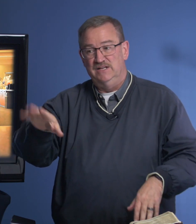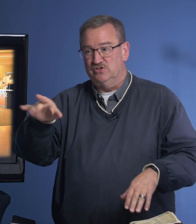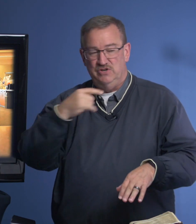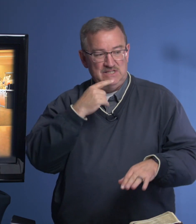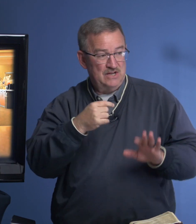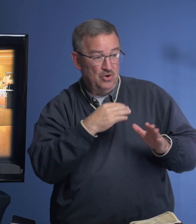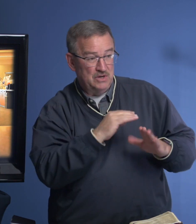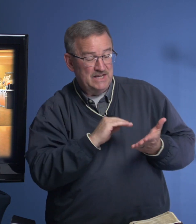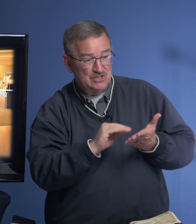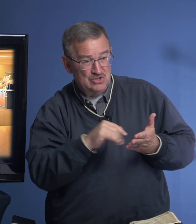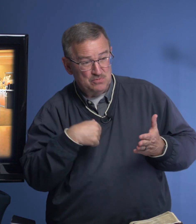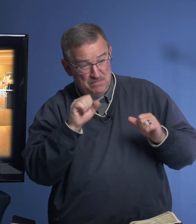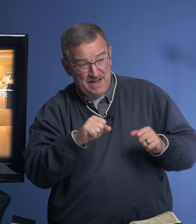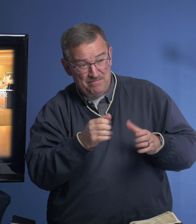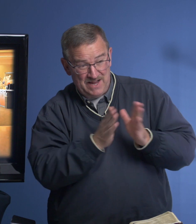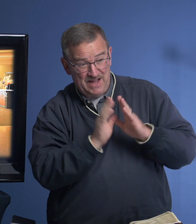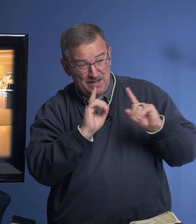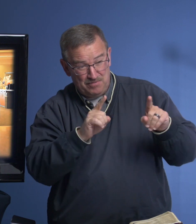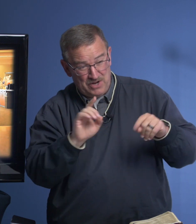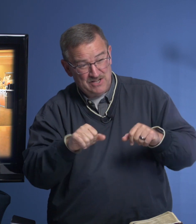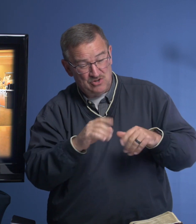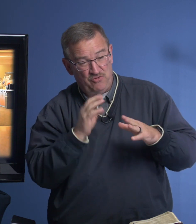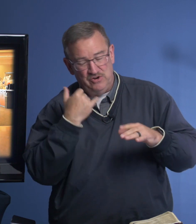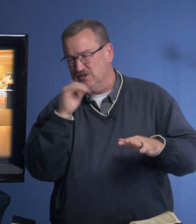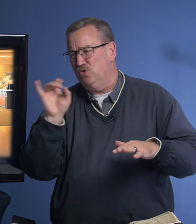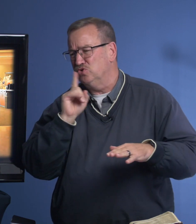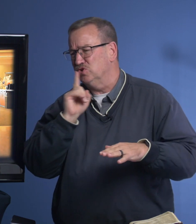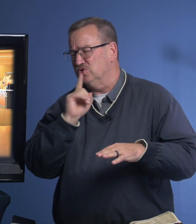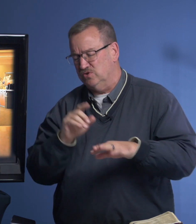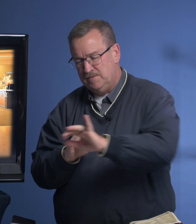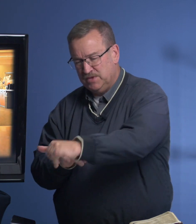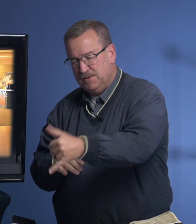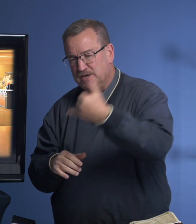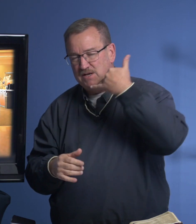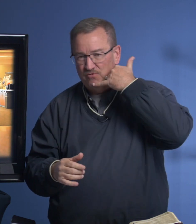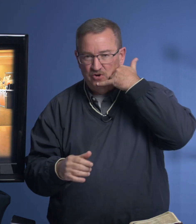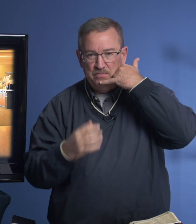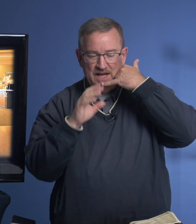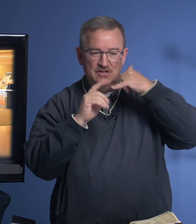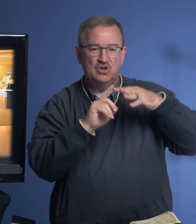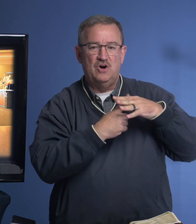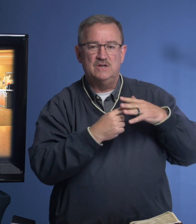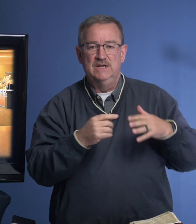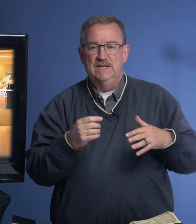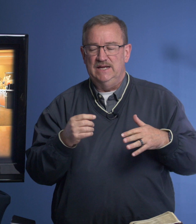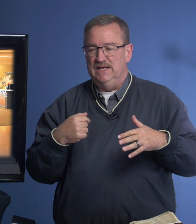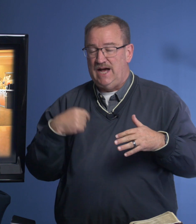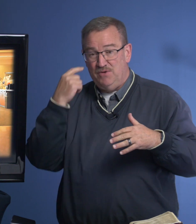So he said, oh, excuse me, I'm going to answer the phone. I said, oh, sure, sure, sure. He picked up the phone, began to talk. And I